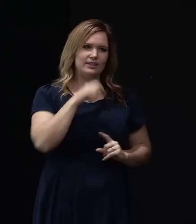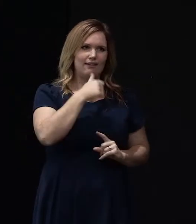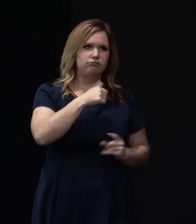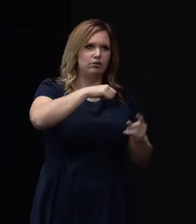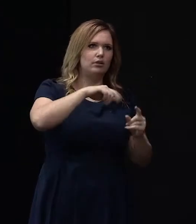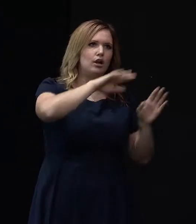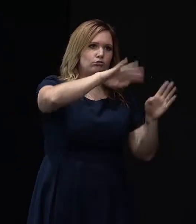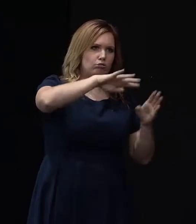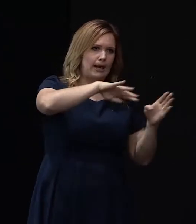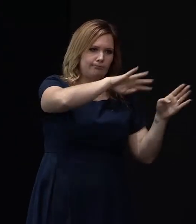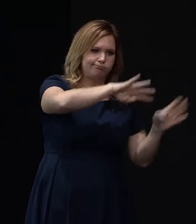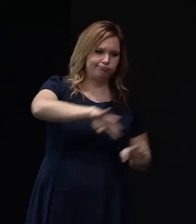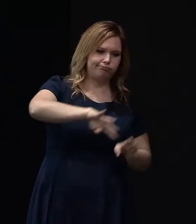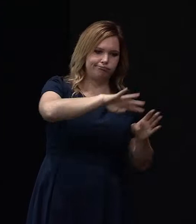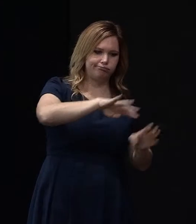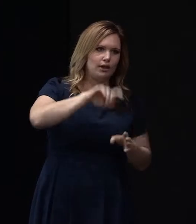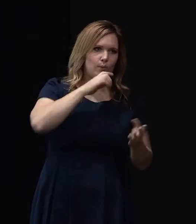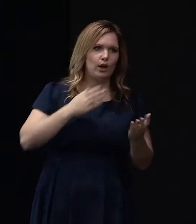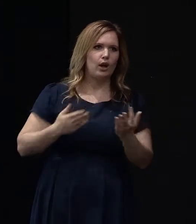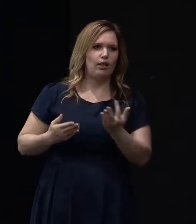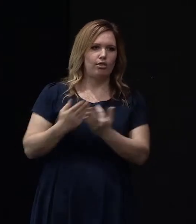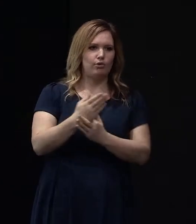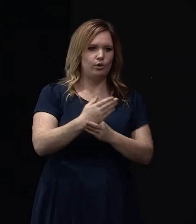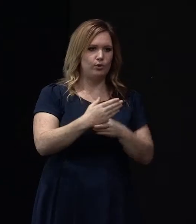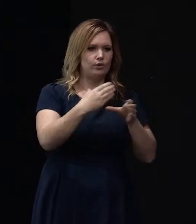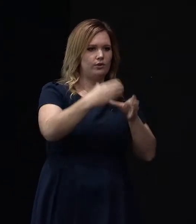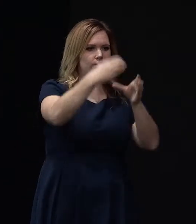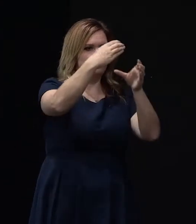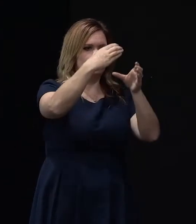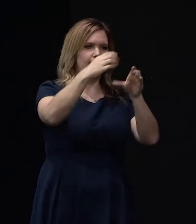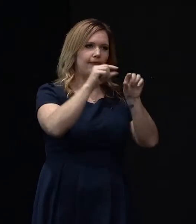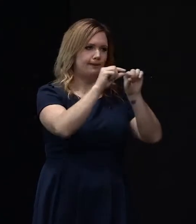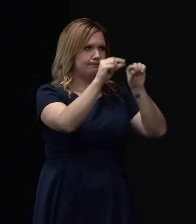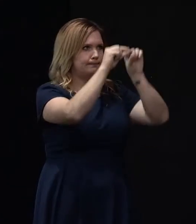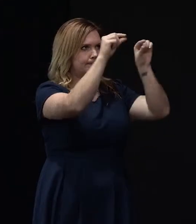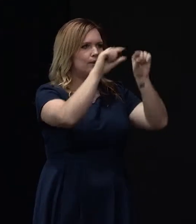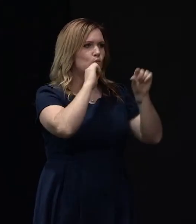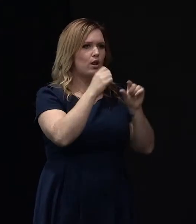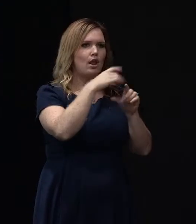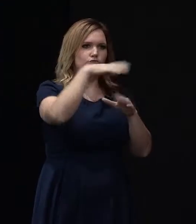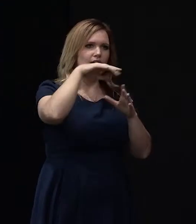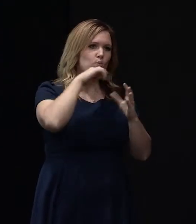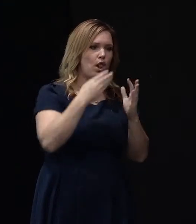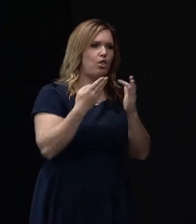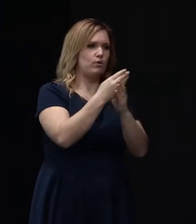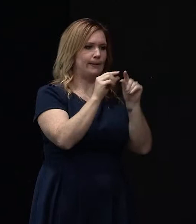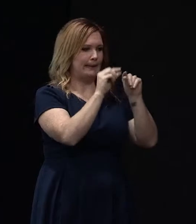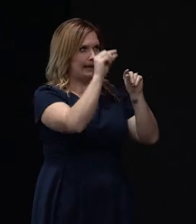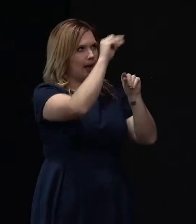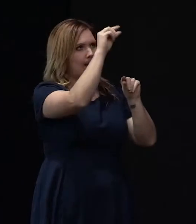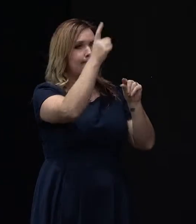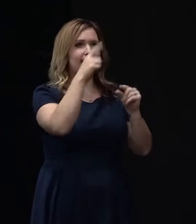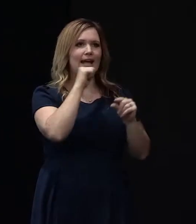it will come through the joints. But if you've got a blockwork veneer,